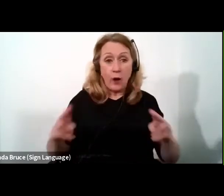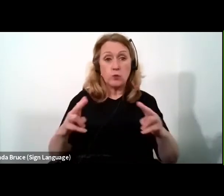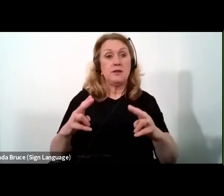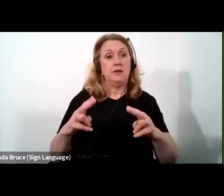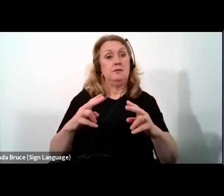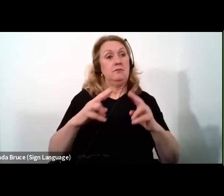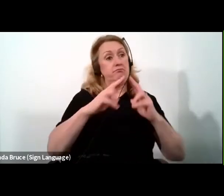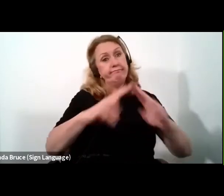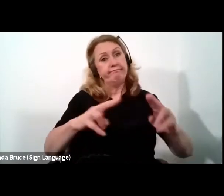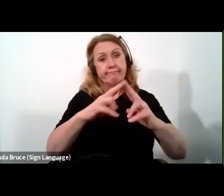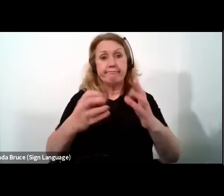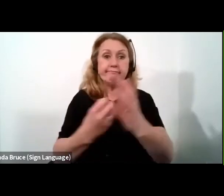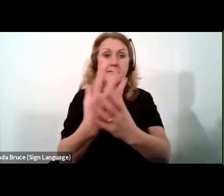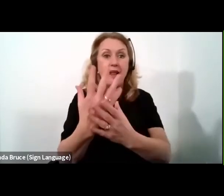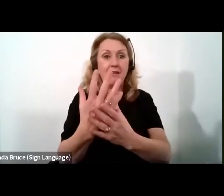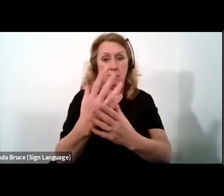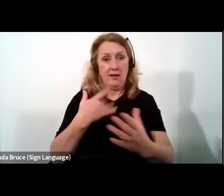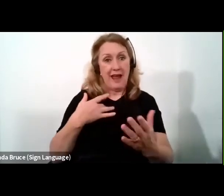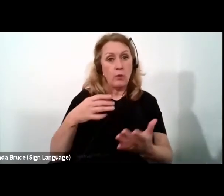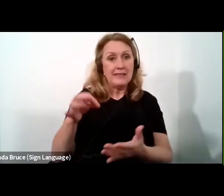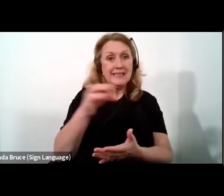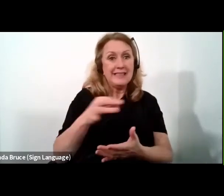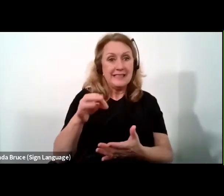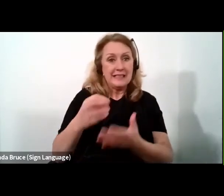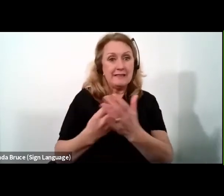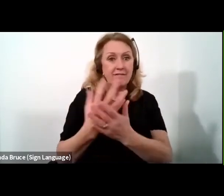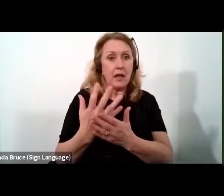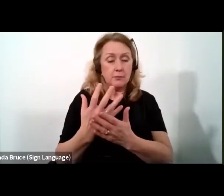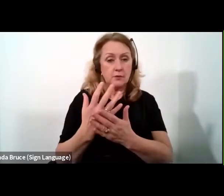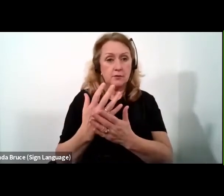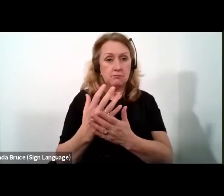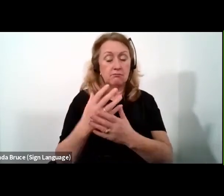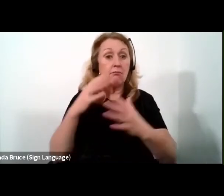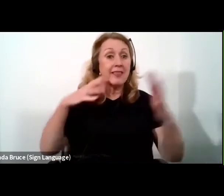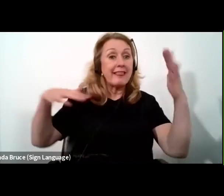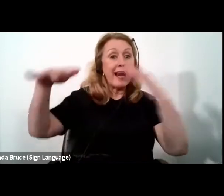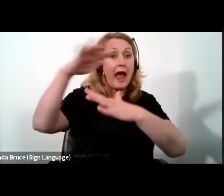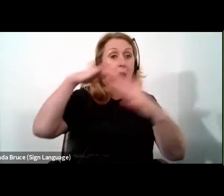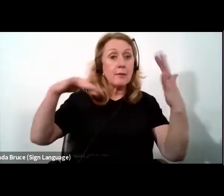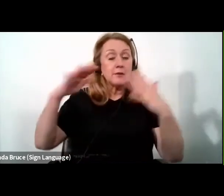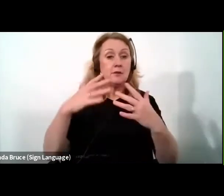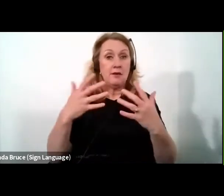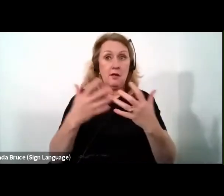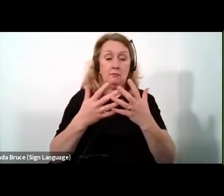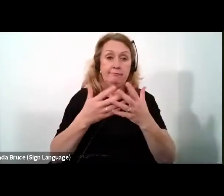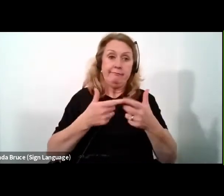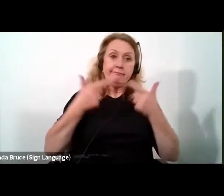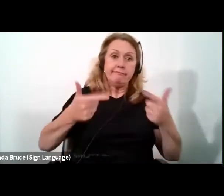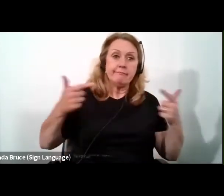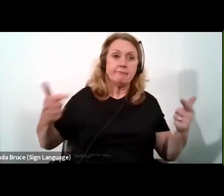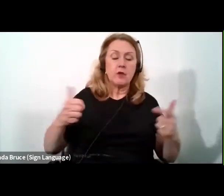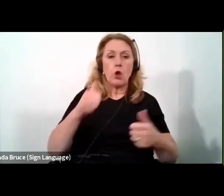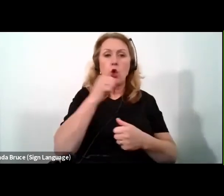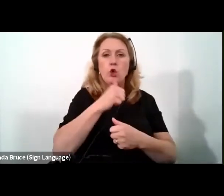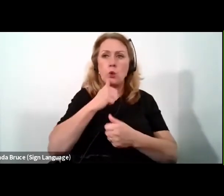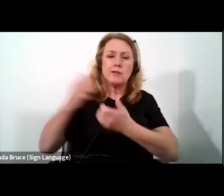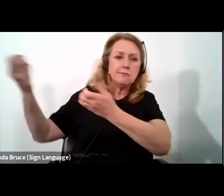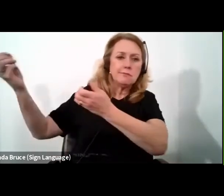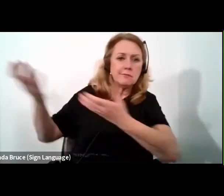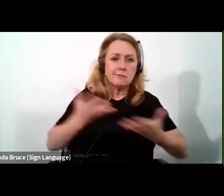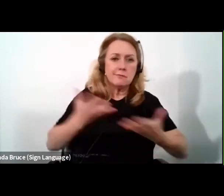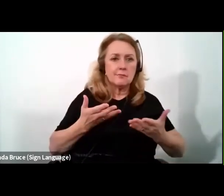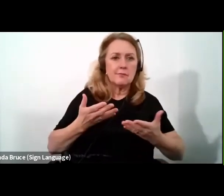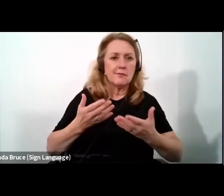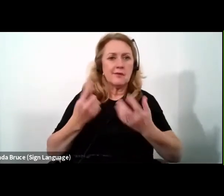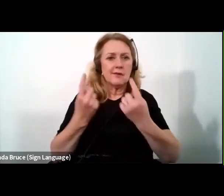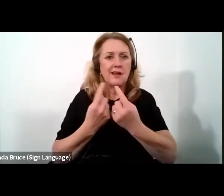development, as our cities illustrate, in the climate space, as our excessive reliance on import of refrigerators